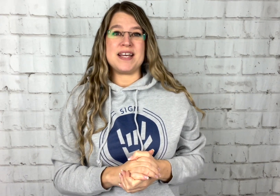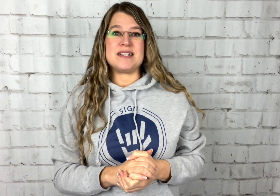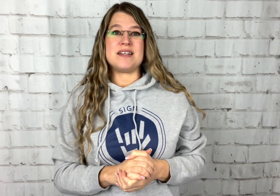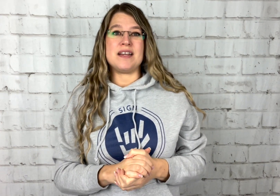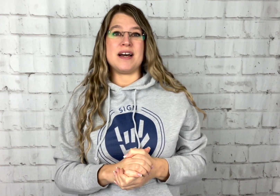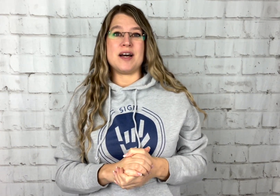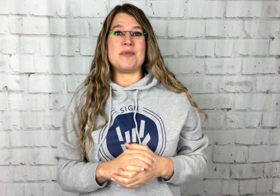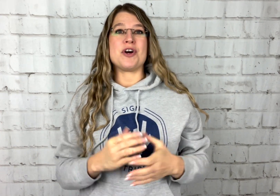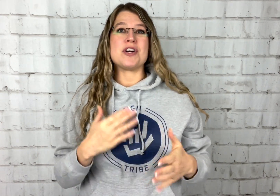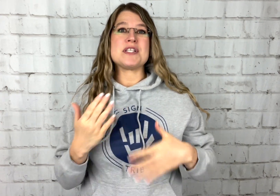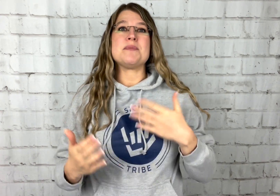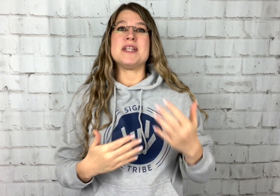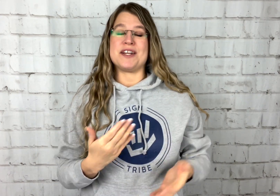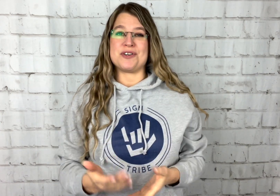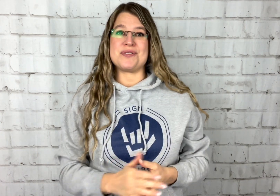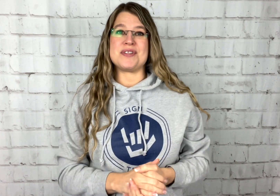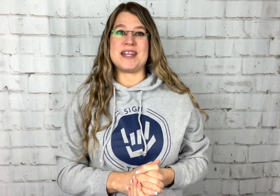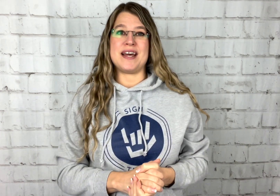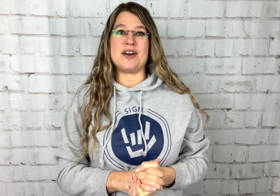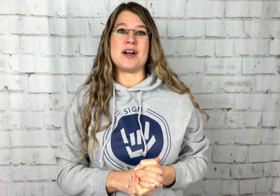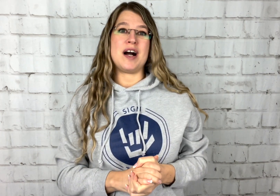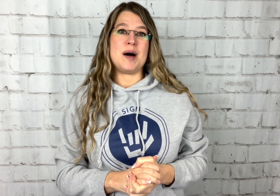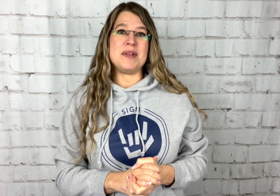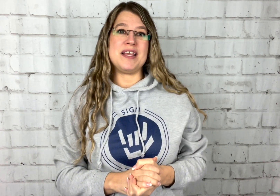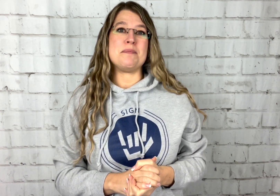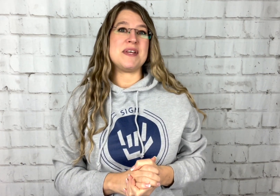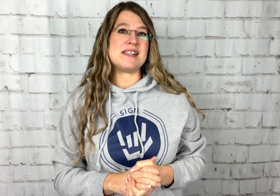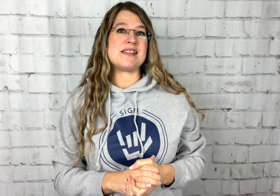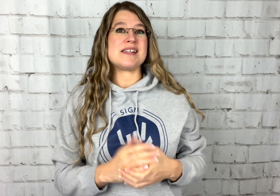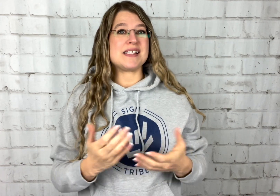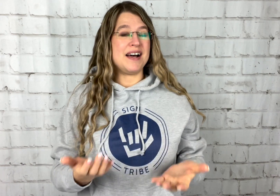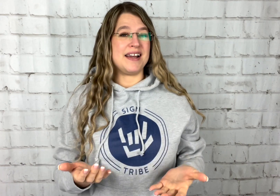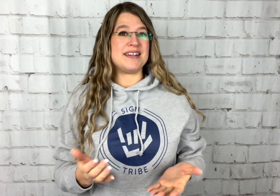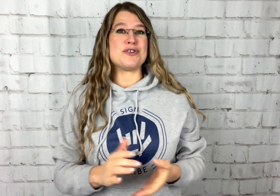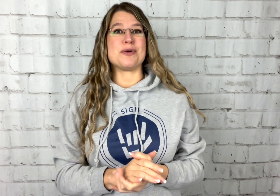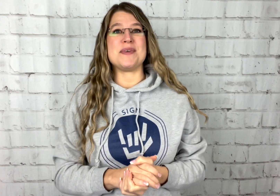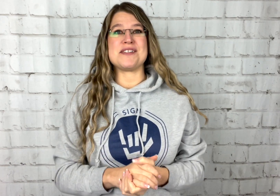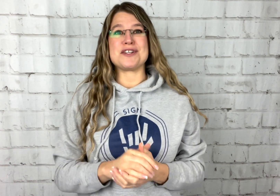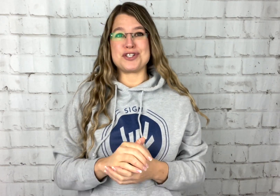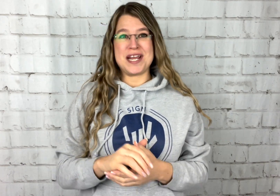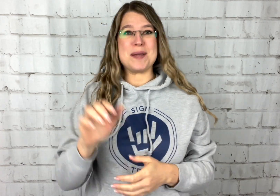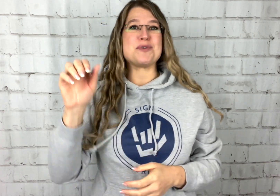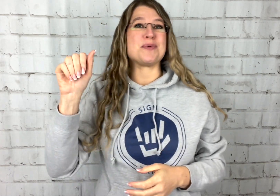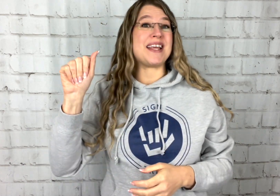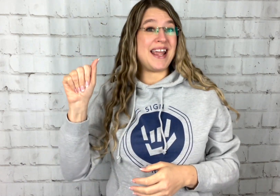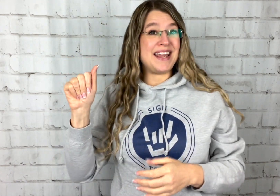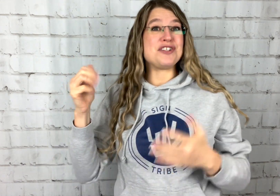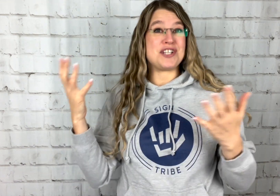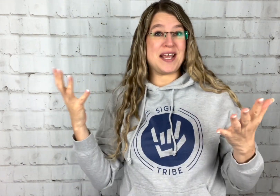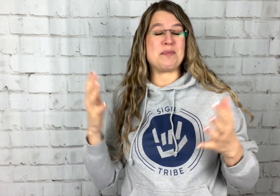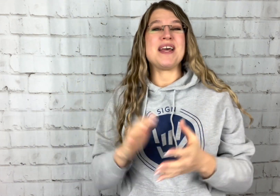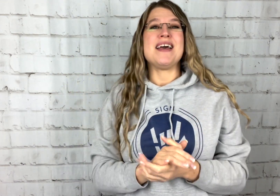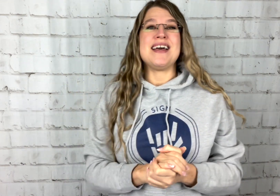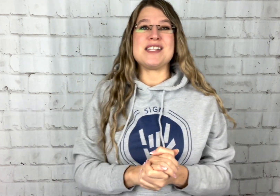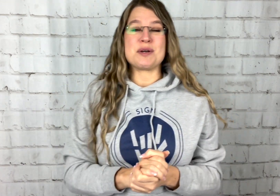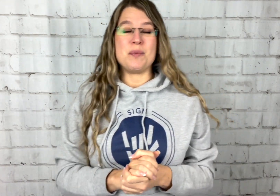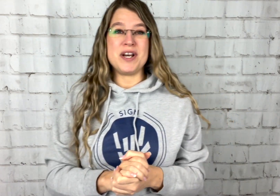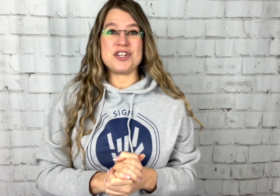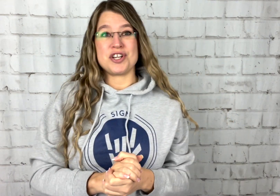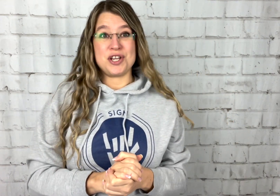there are some letters that are commonly missigned or misshaped with a hand shape. And so I want to show you